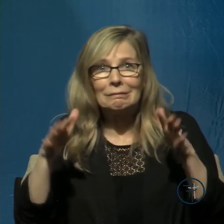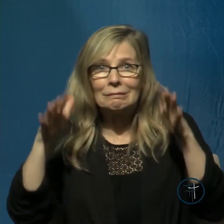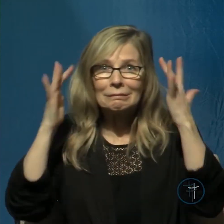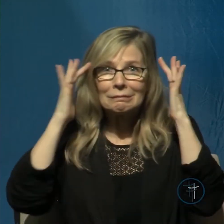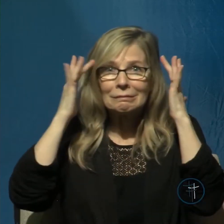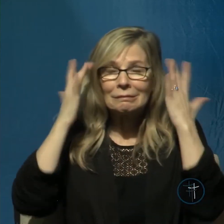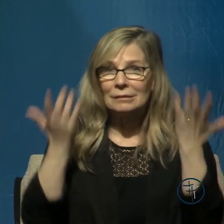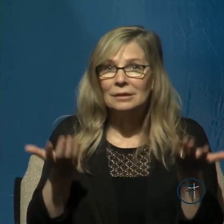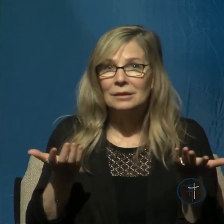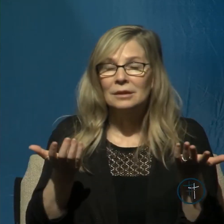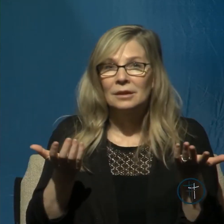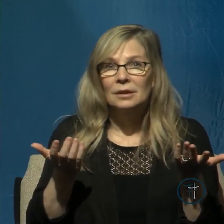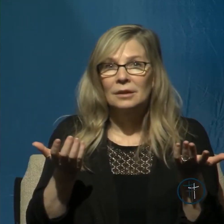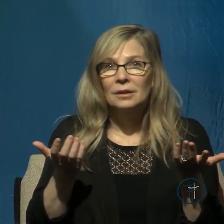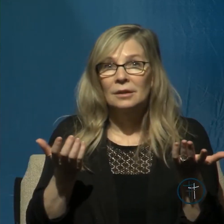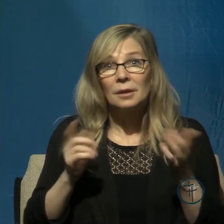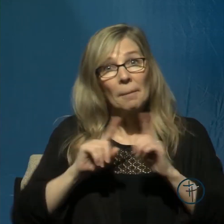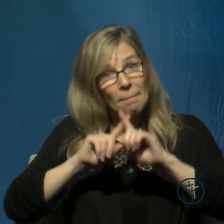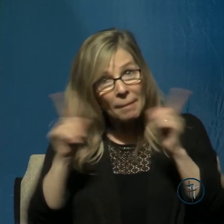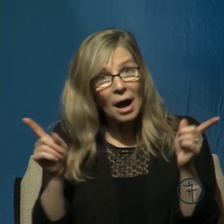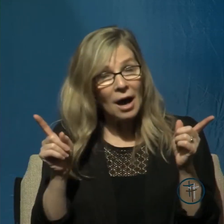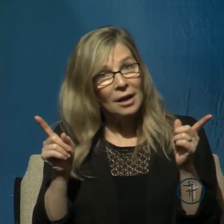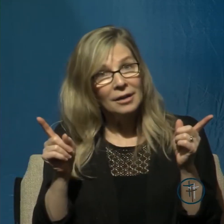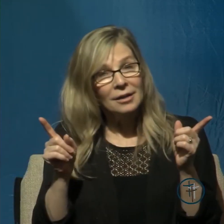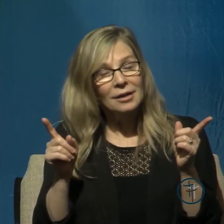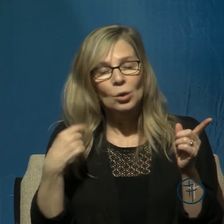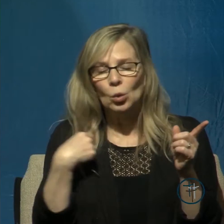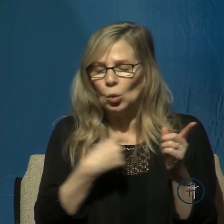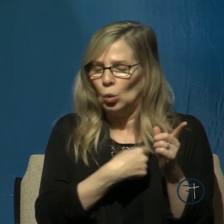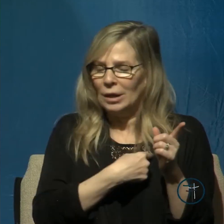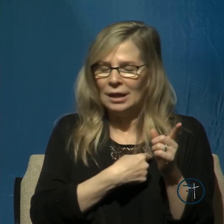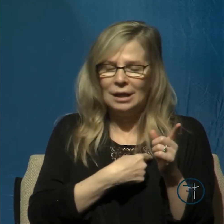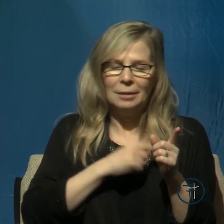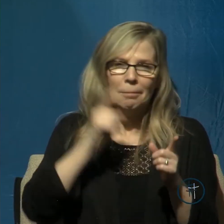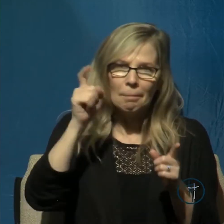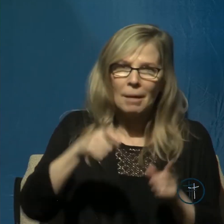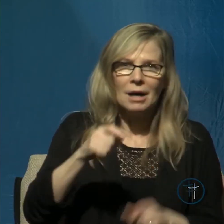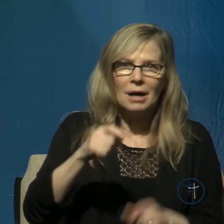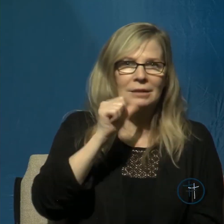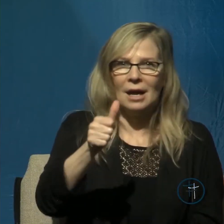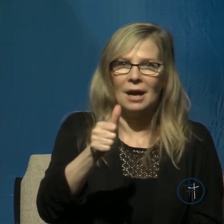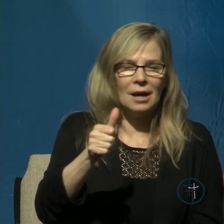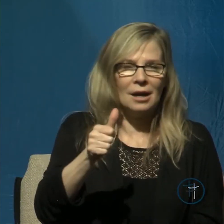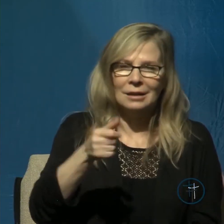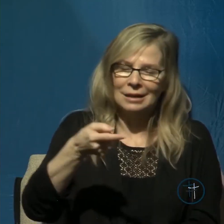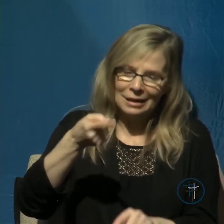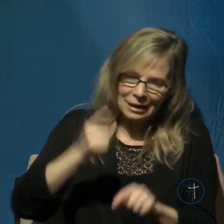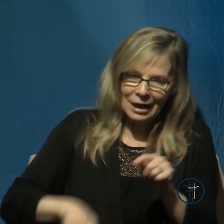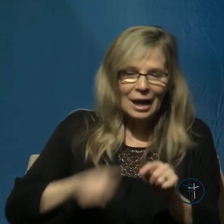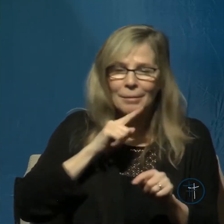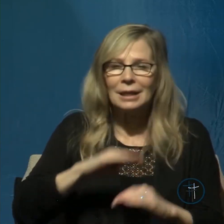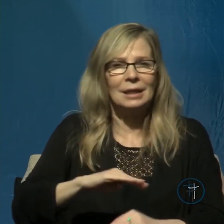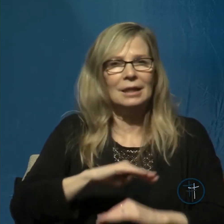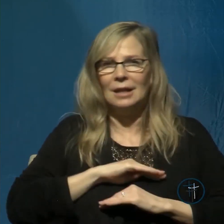But we must not, we cannot be content when we are fearful at any time. Why?